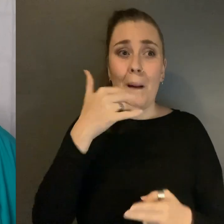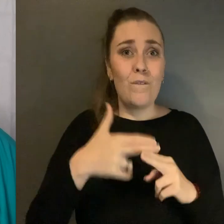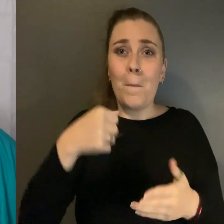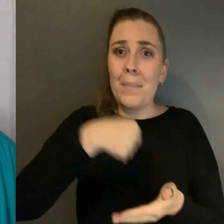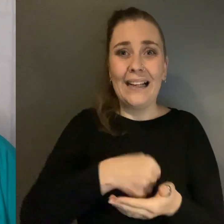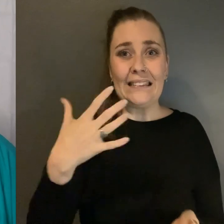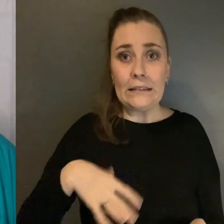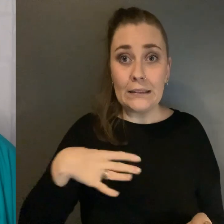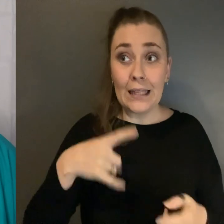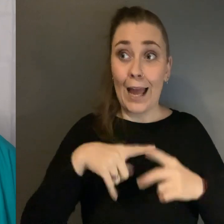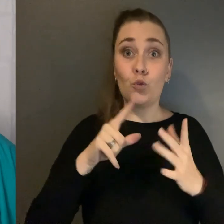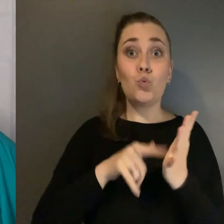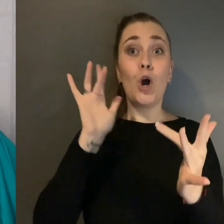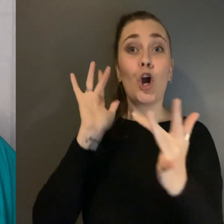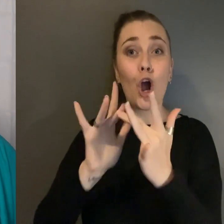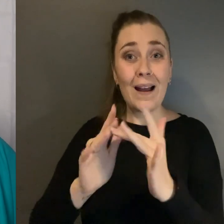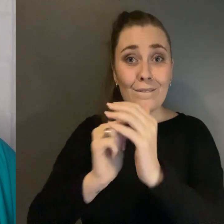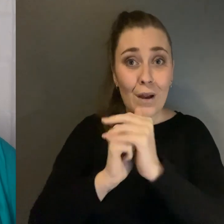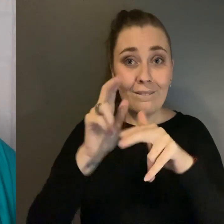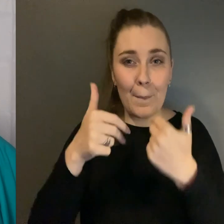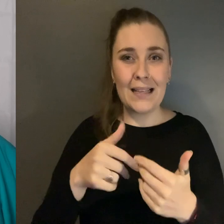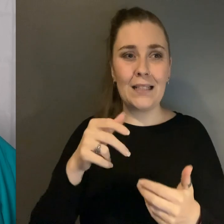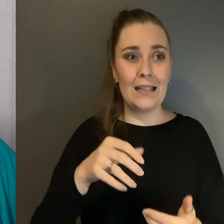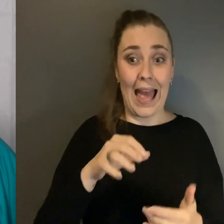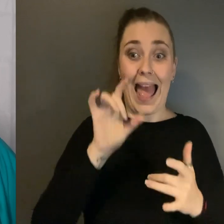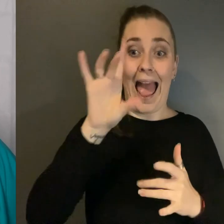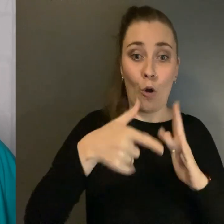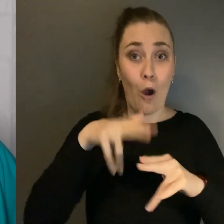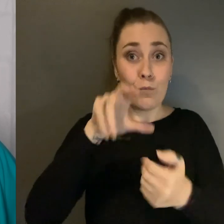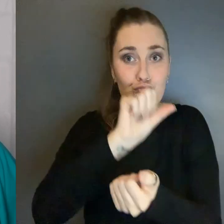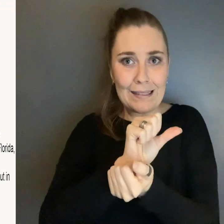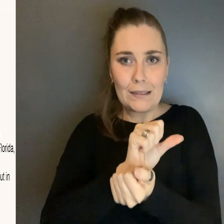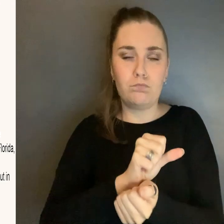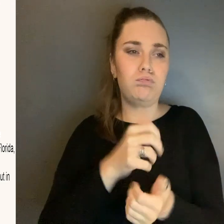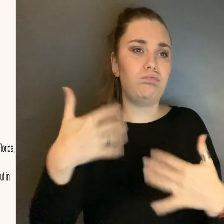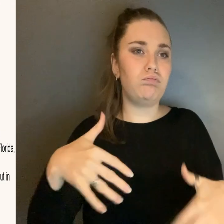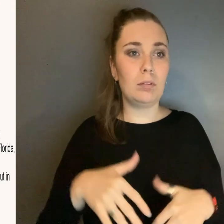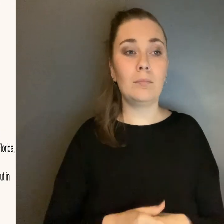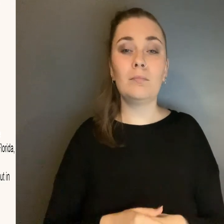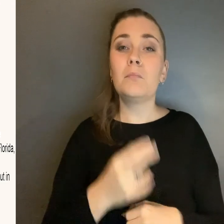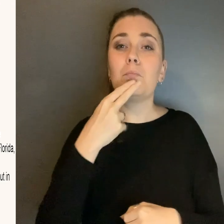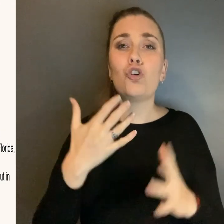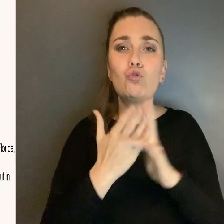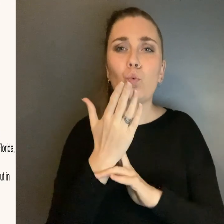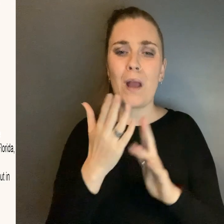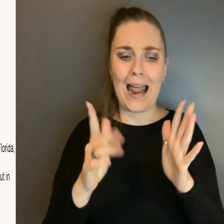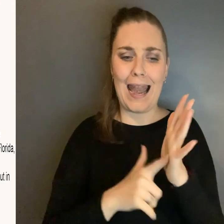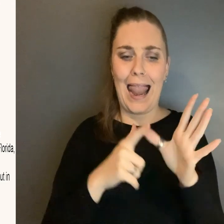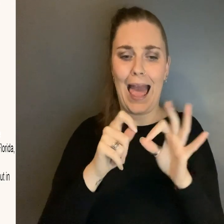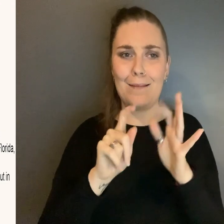the means to contact friends and family outside the prison system Are exploited through prison labour programs In